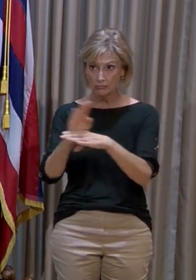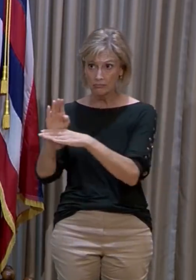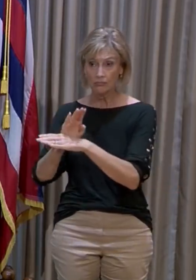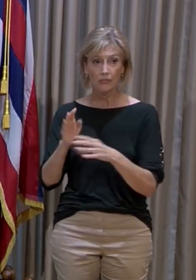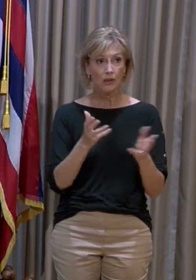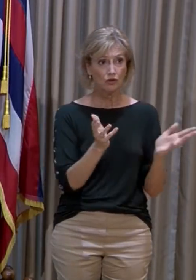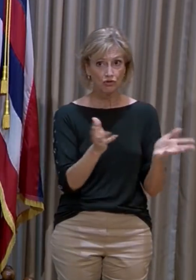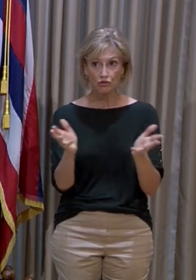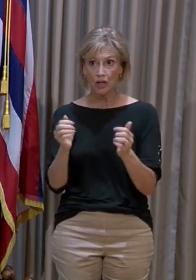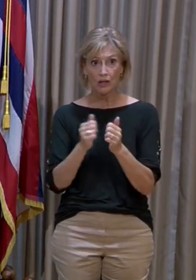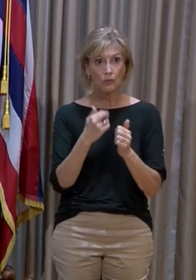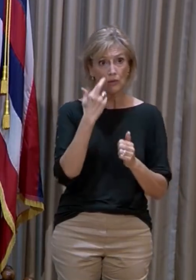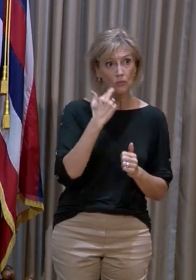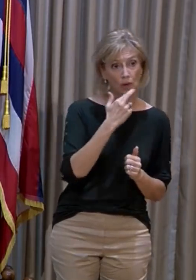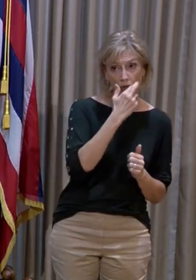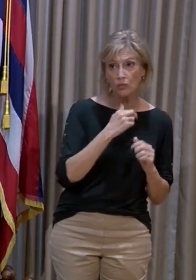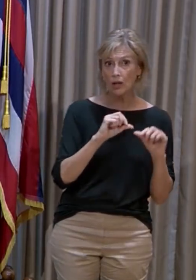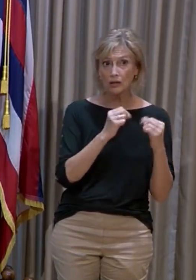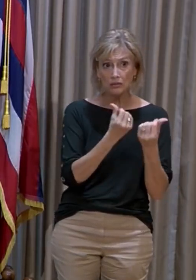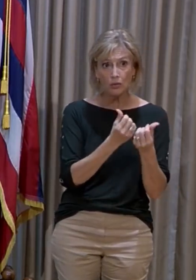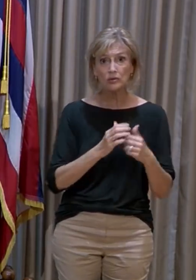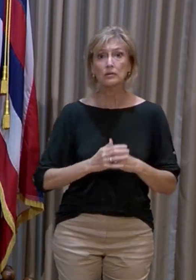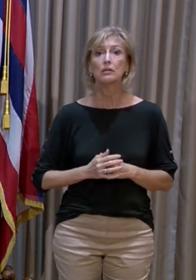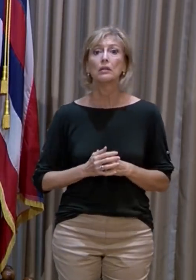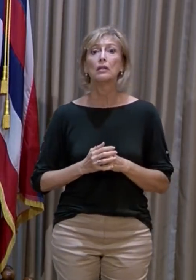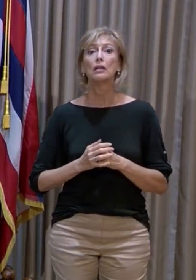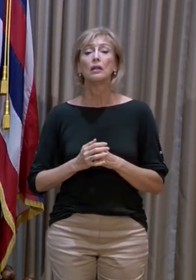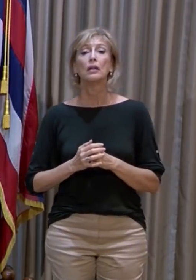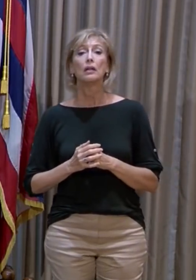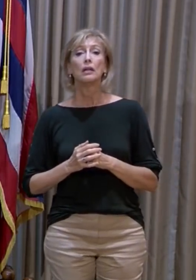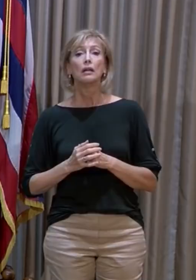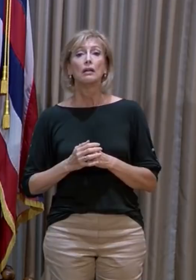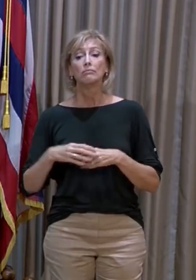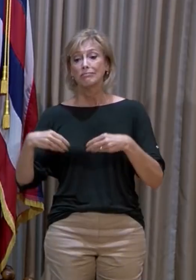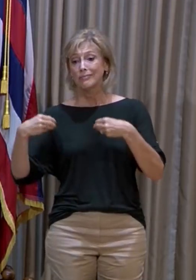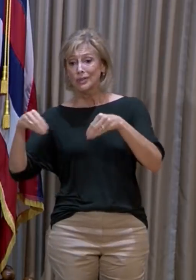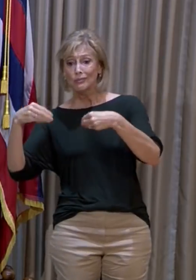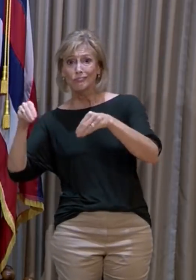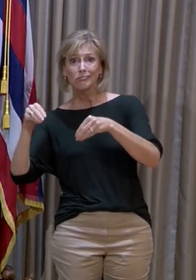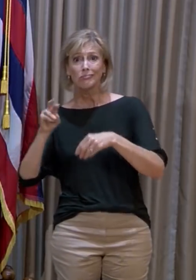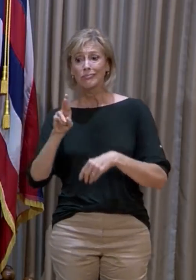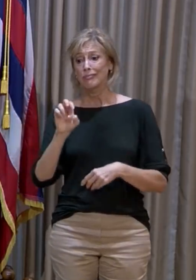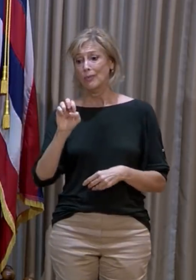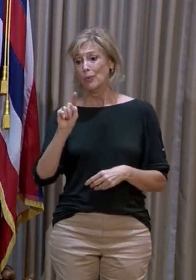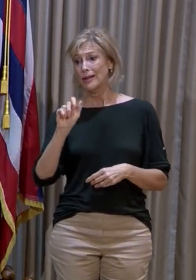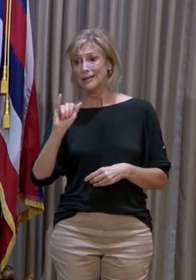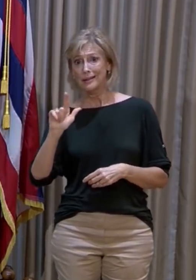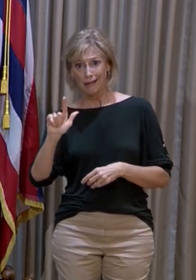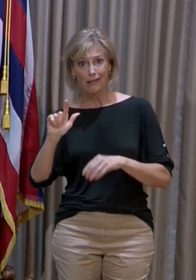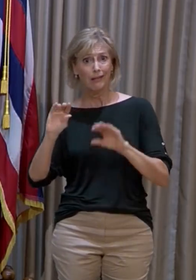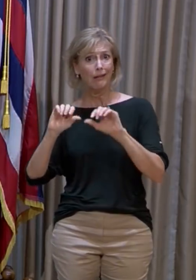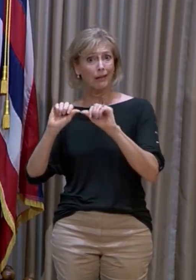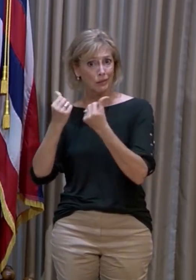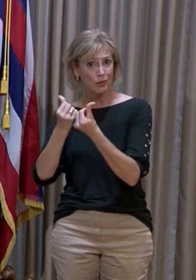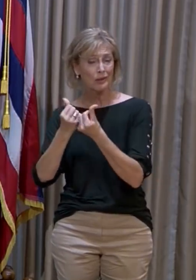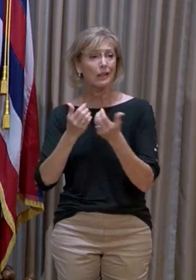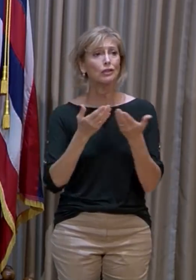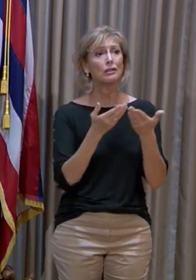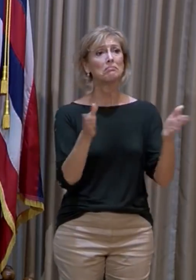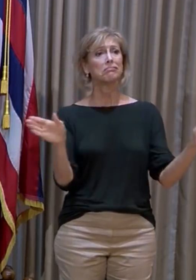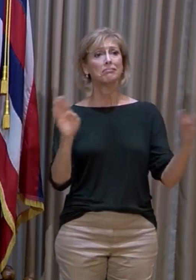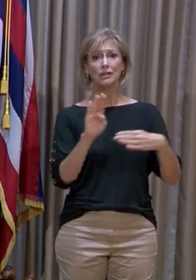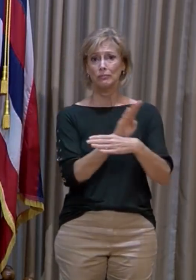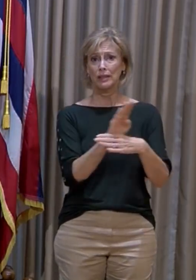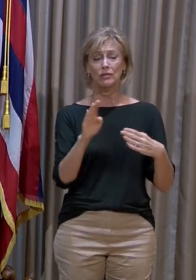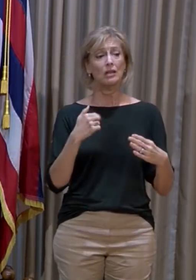with the restaurant association and the retail association and the business community in general. I can